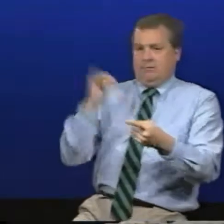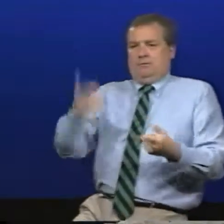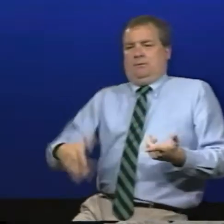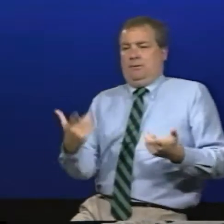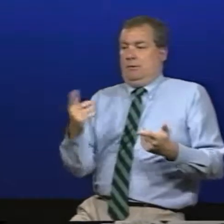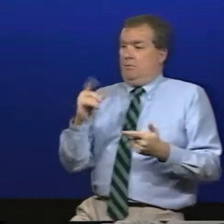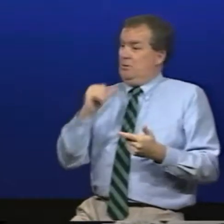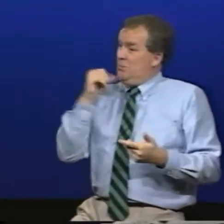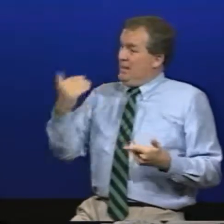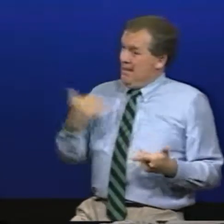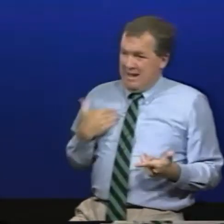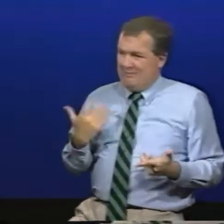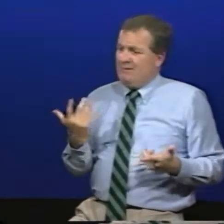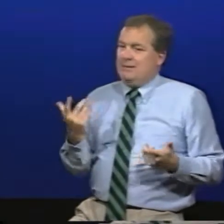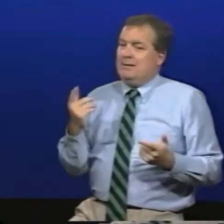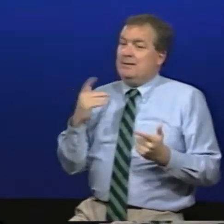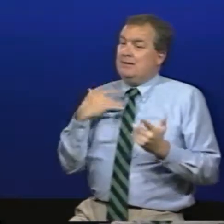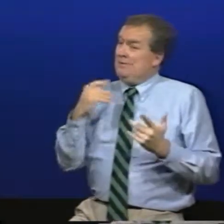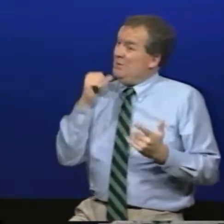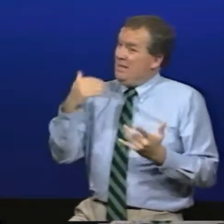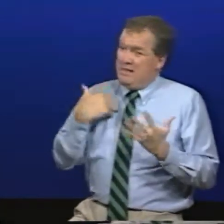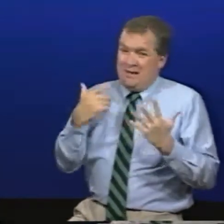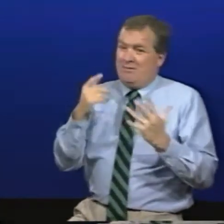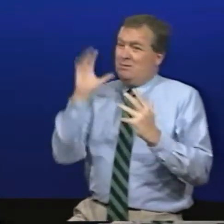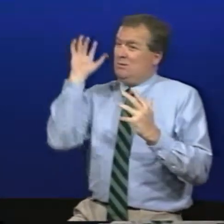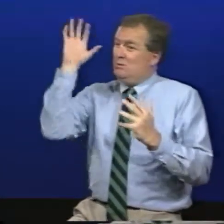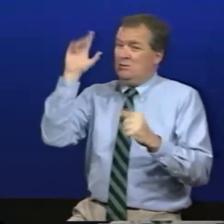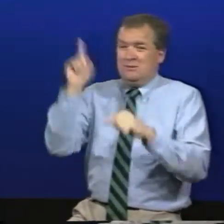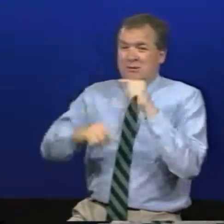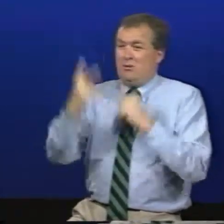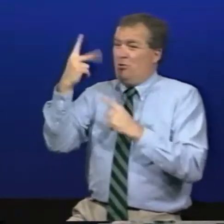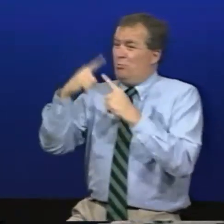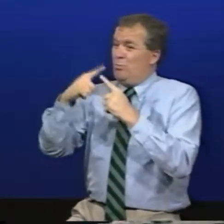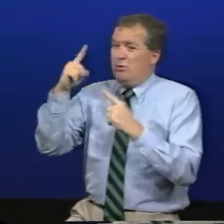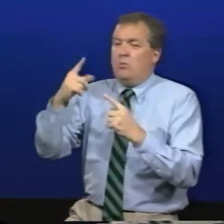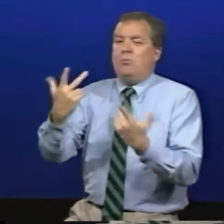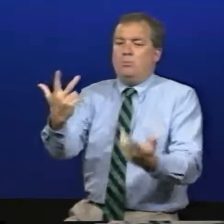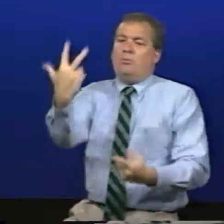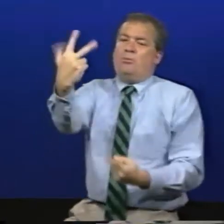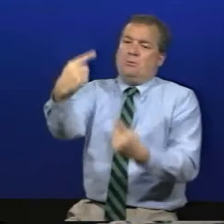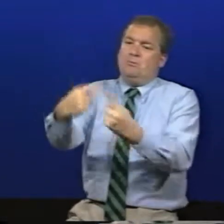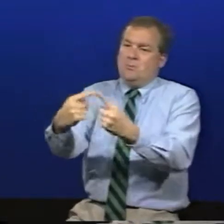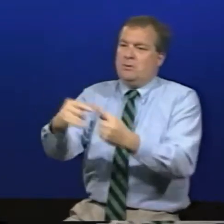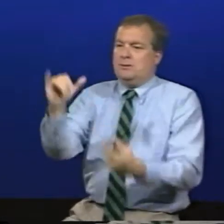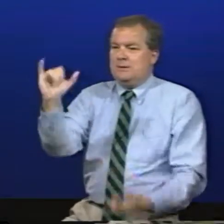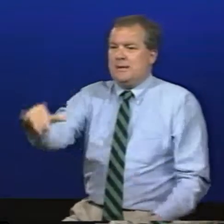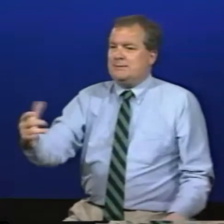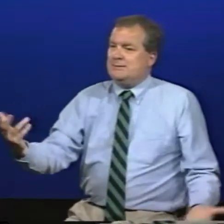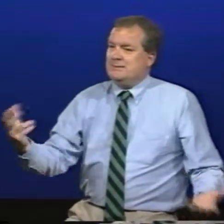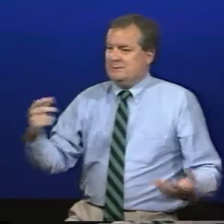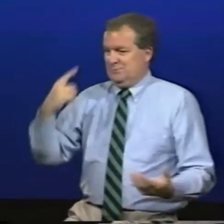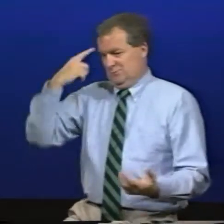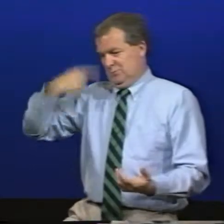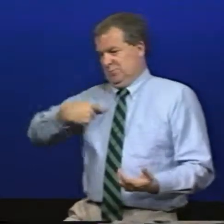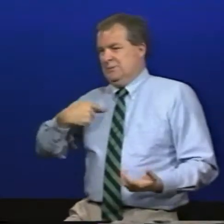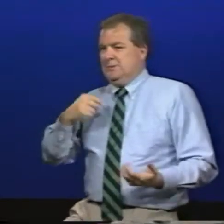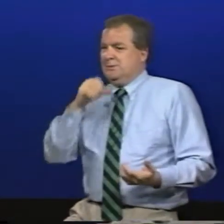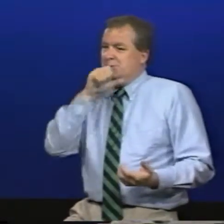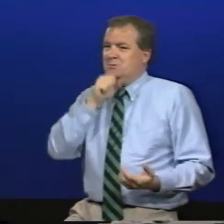depends on what kind of material you have if you don't have things and sometimes you can't do what you want like if you don't have someone who can shoot a three-pointer and